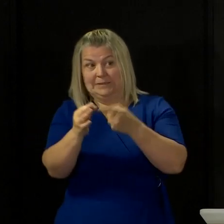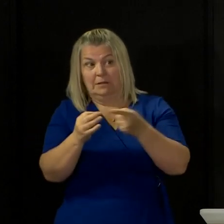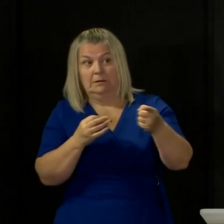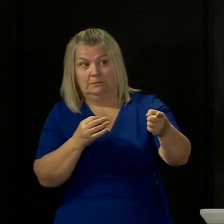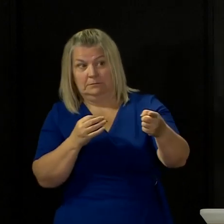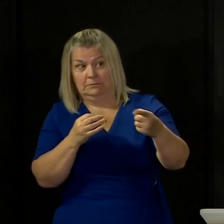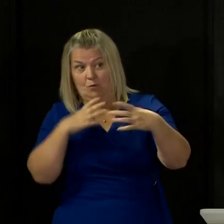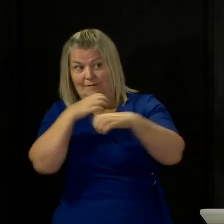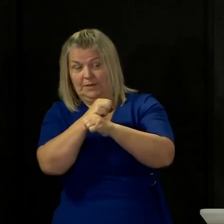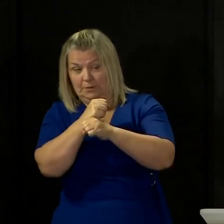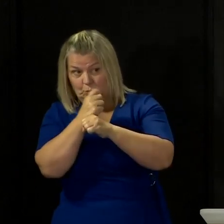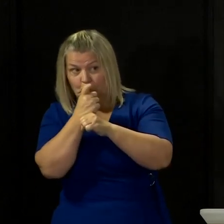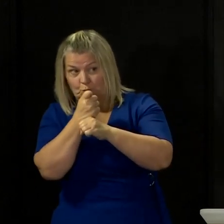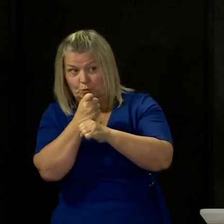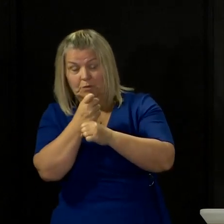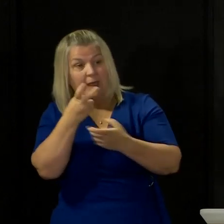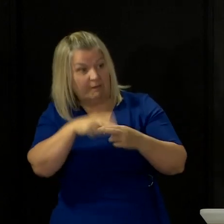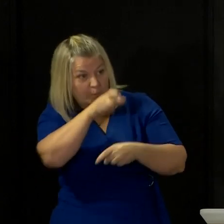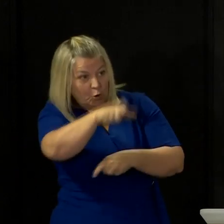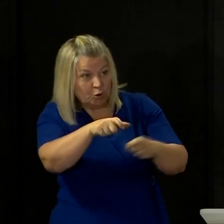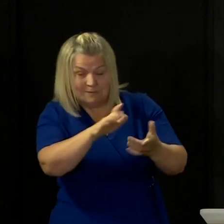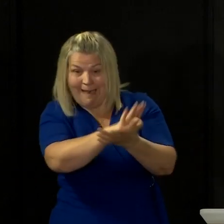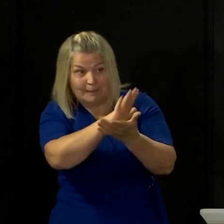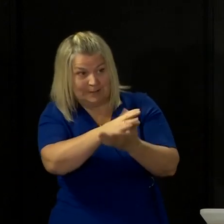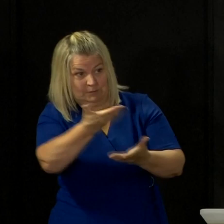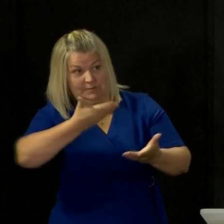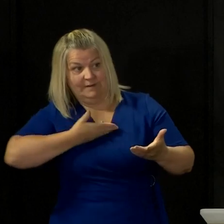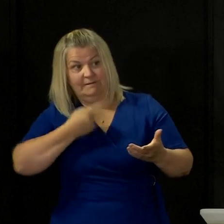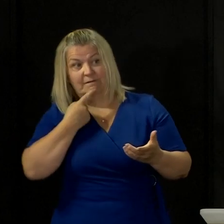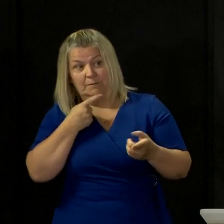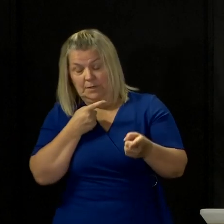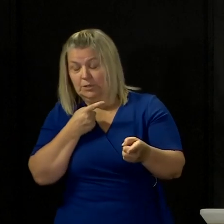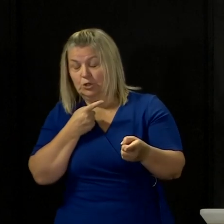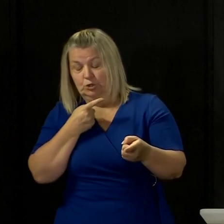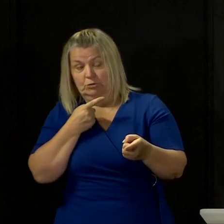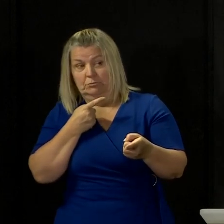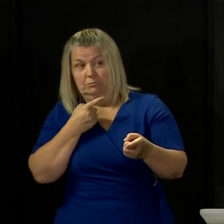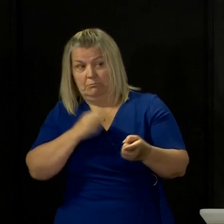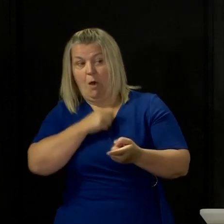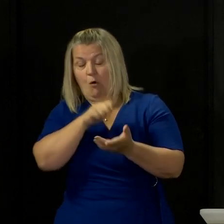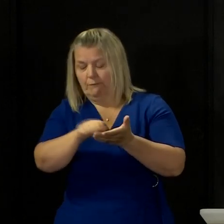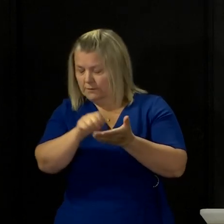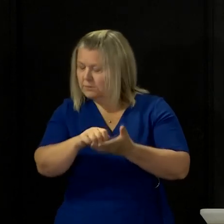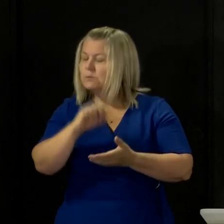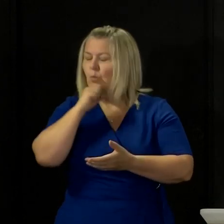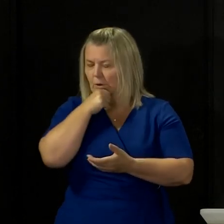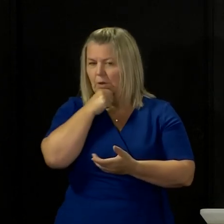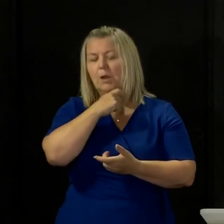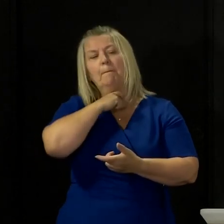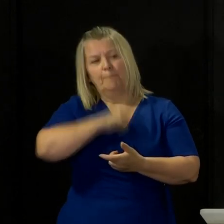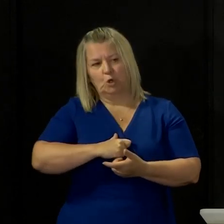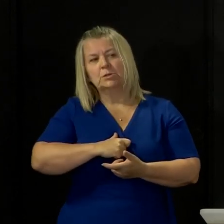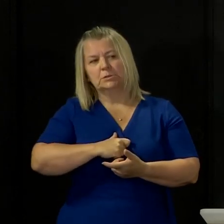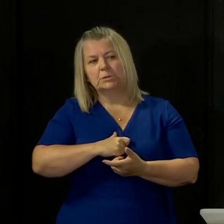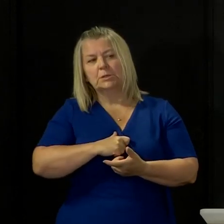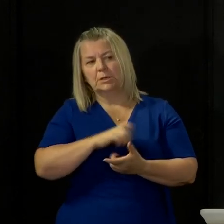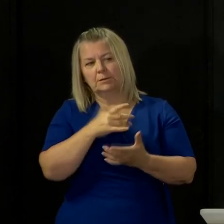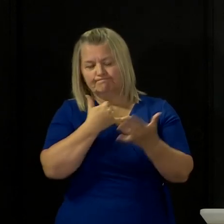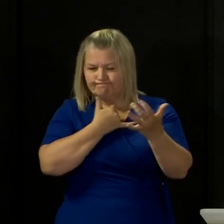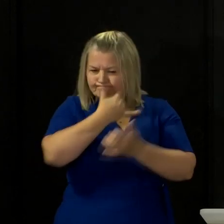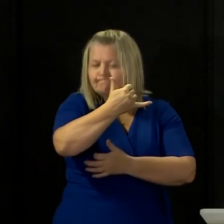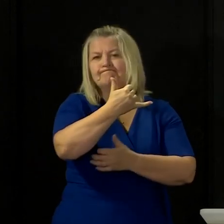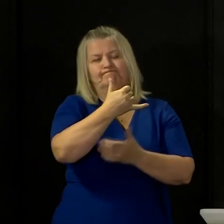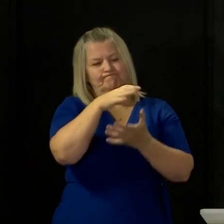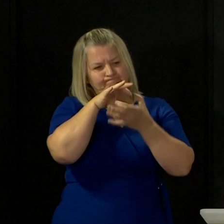confidentially, if the individual is happy for you to do so, to my office after this briefing, I will personally speak to that individual to apologise